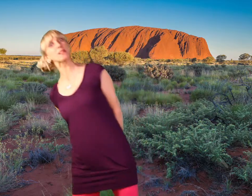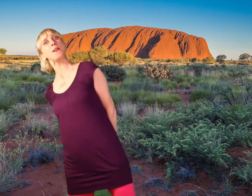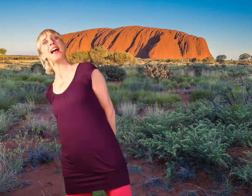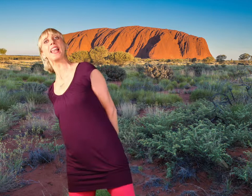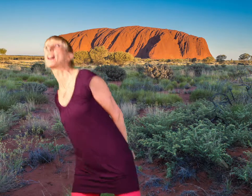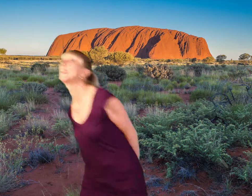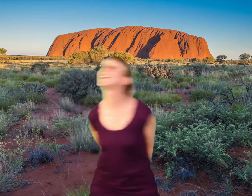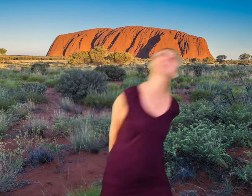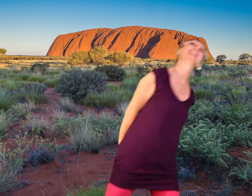as well.